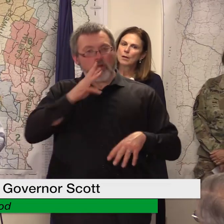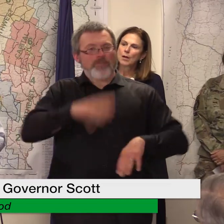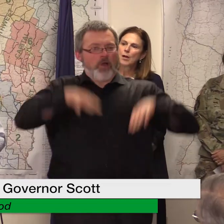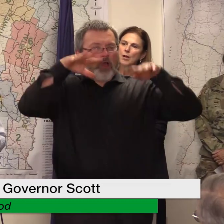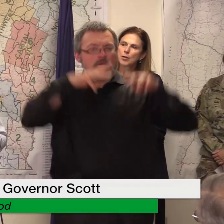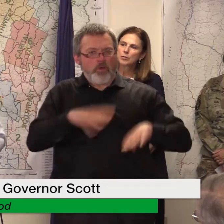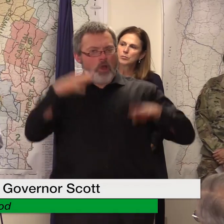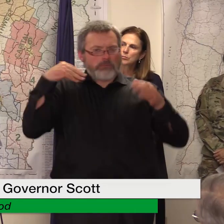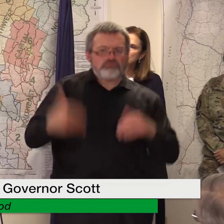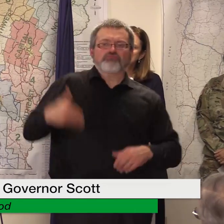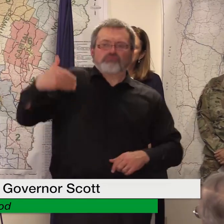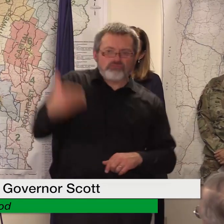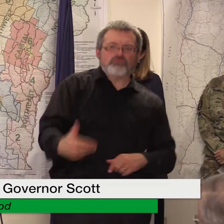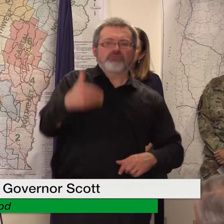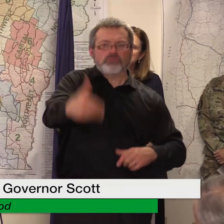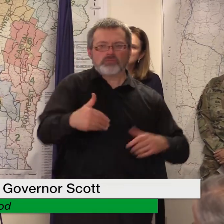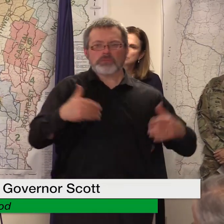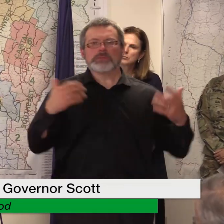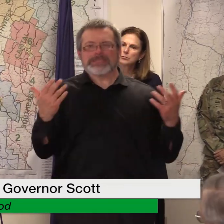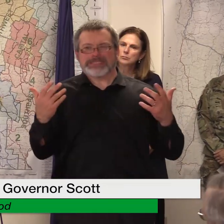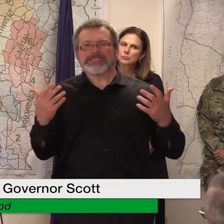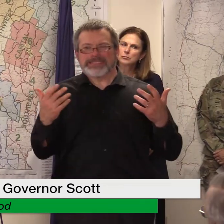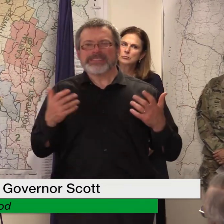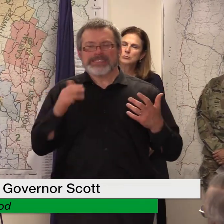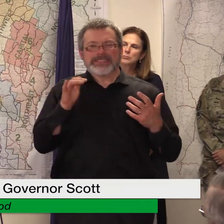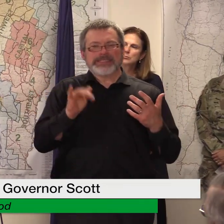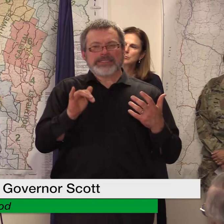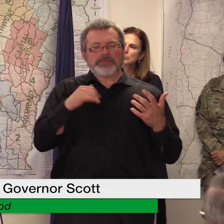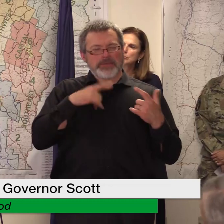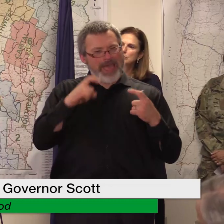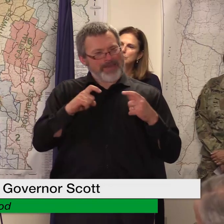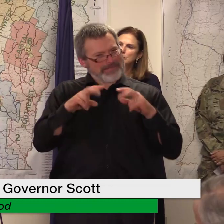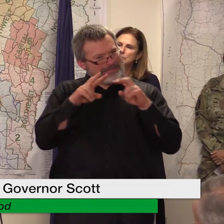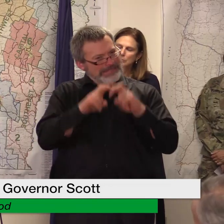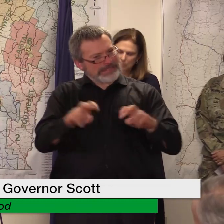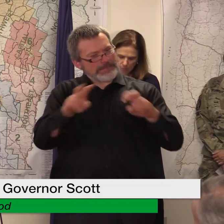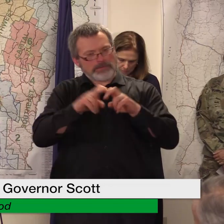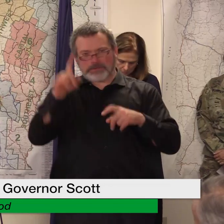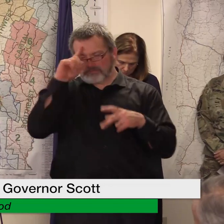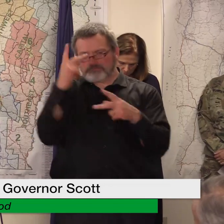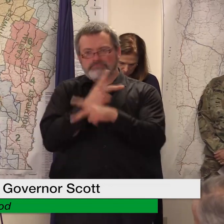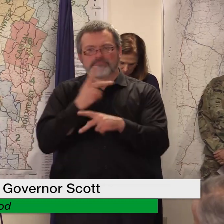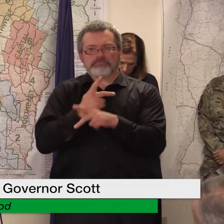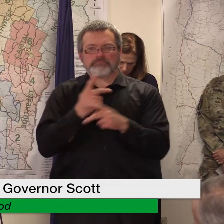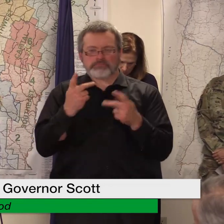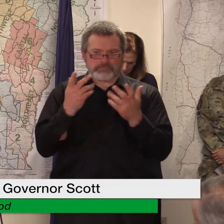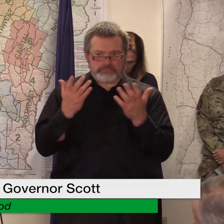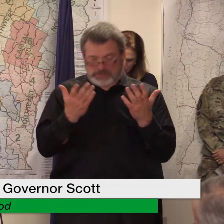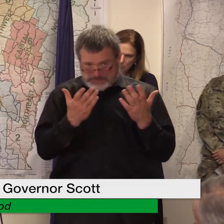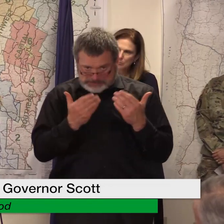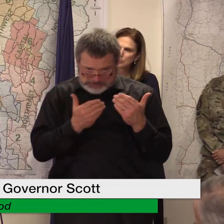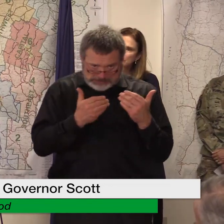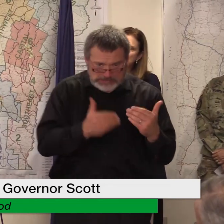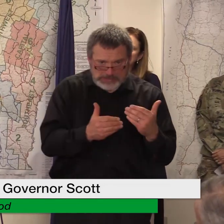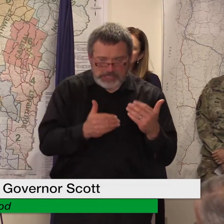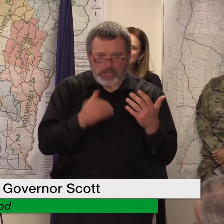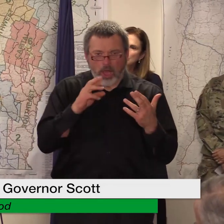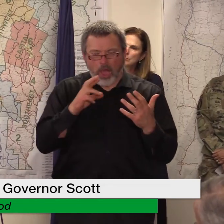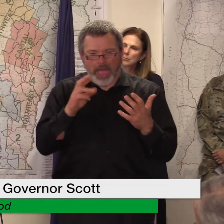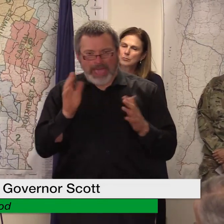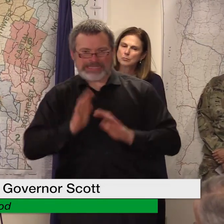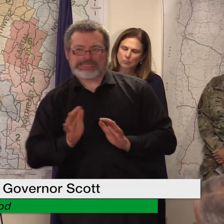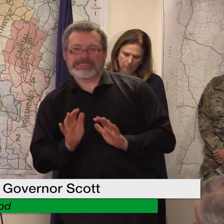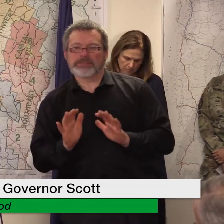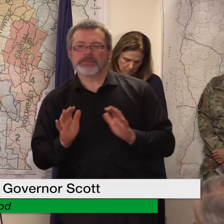those are the types of situations that we have to take a look at and determine whether it's appropriate to to do this long term